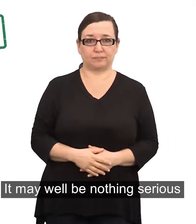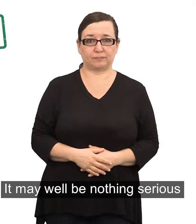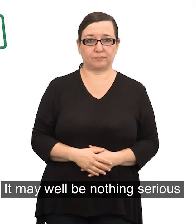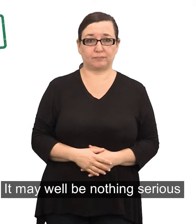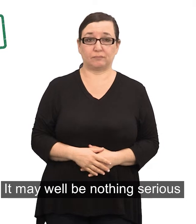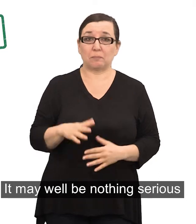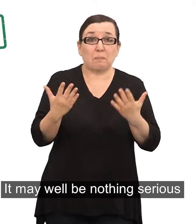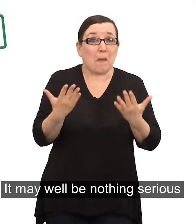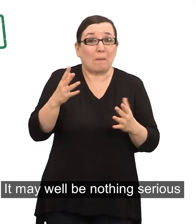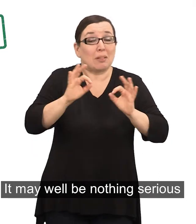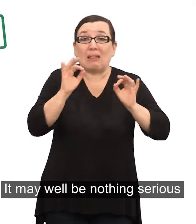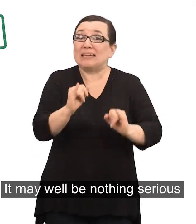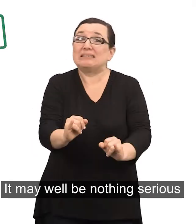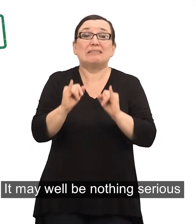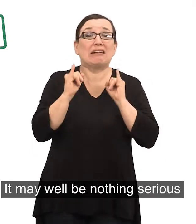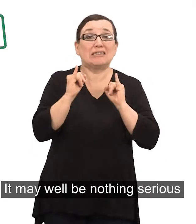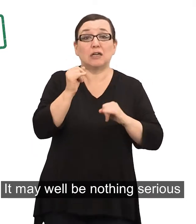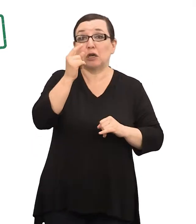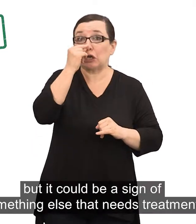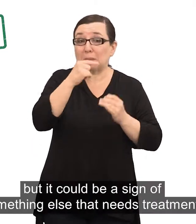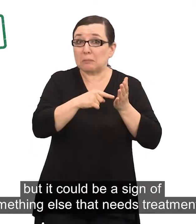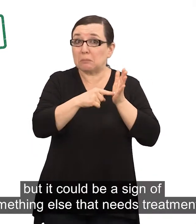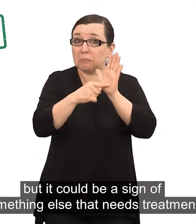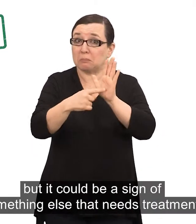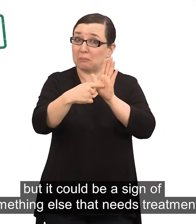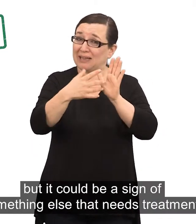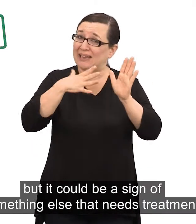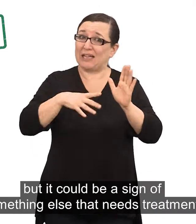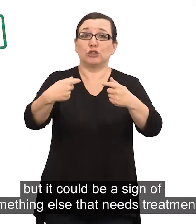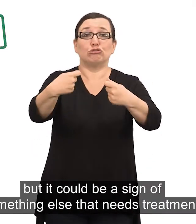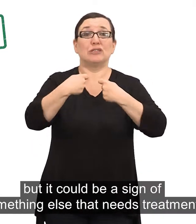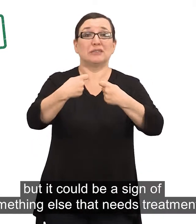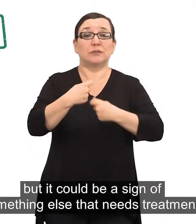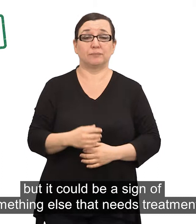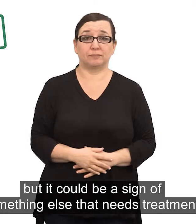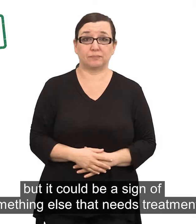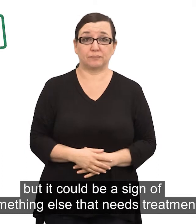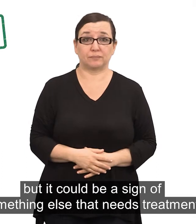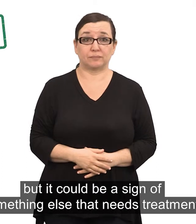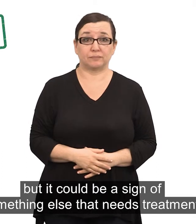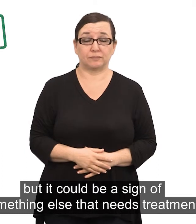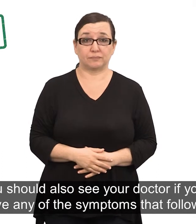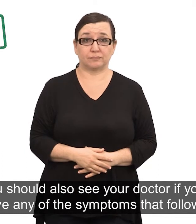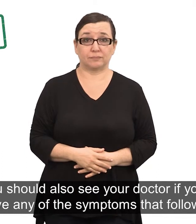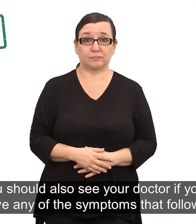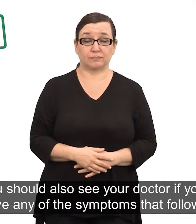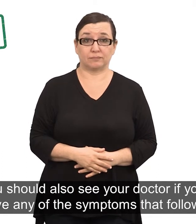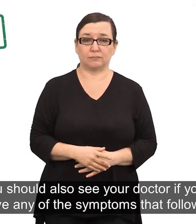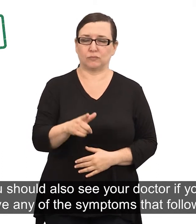It may well be nothing serious, but it could be a sign of something else that needs treatment. You should also